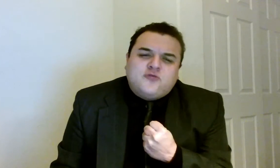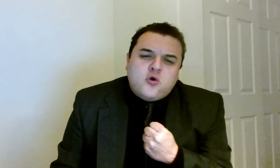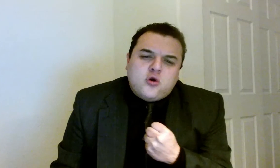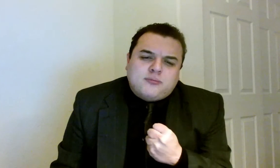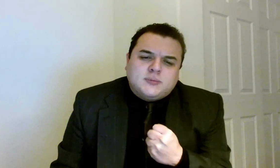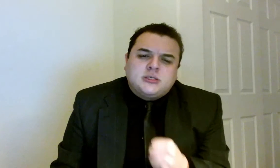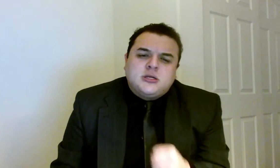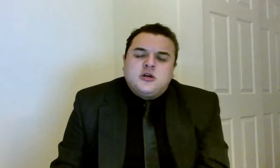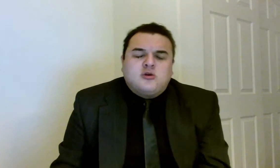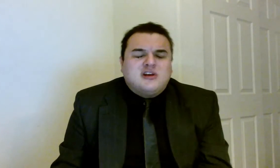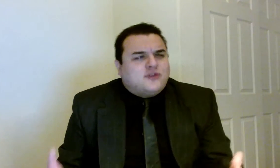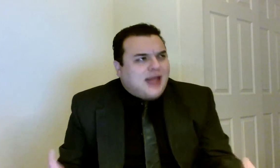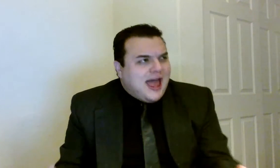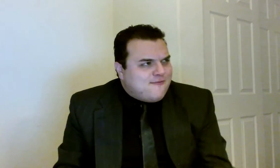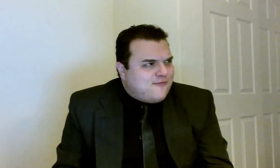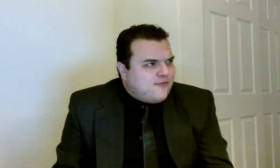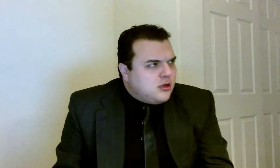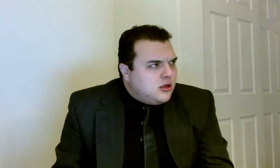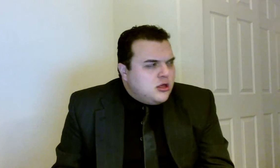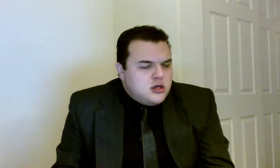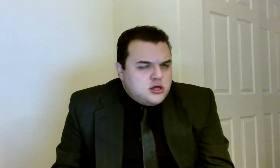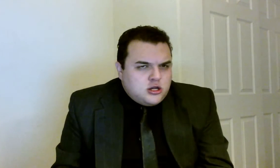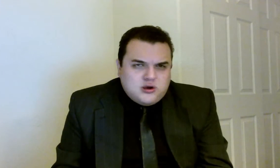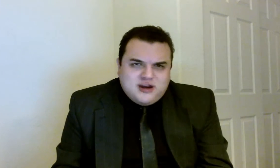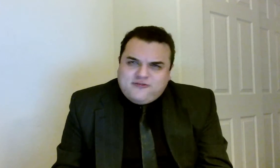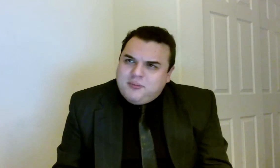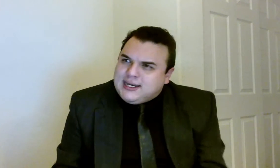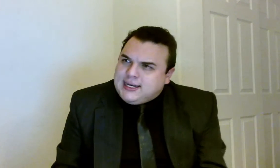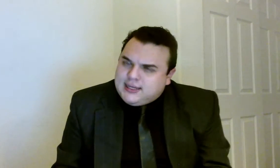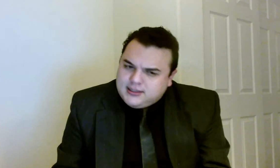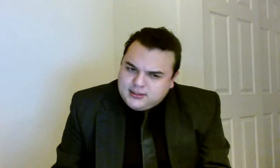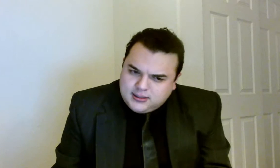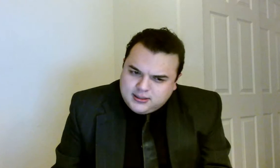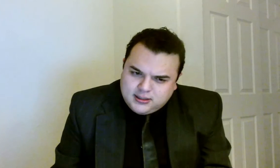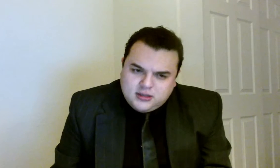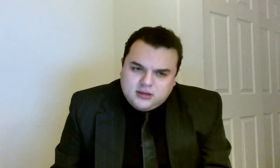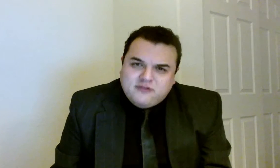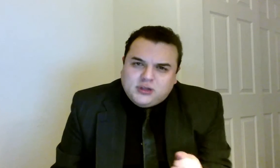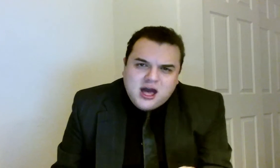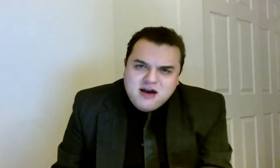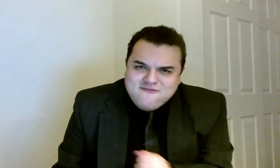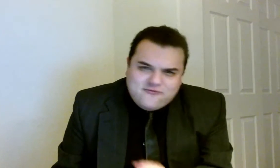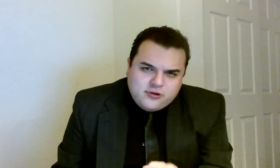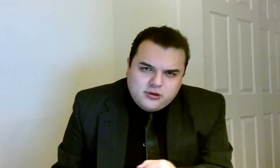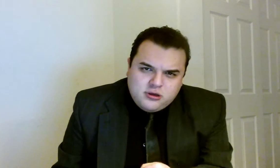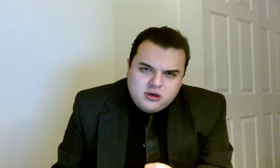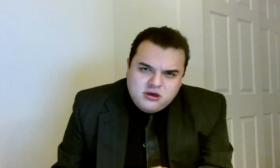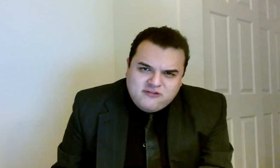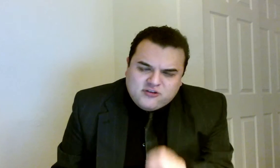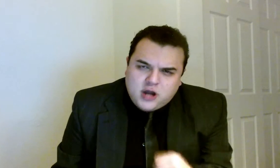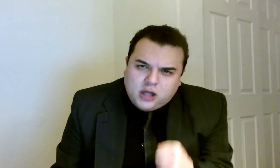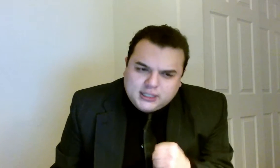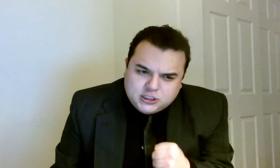forms, greed for life, greed for money, for love, for knowledge,